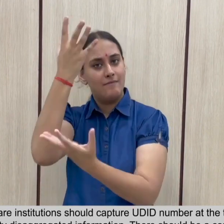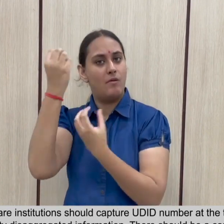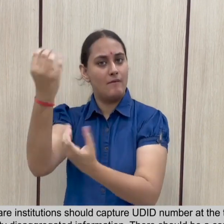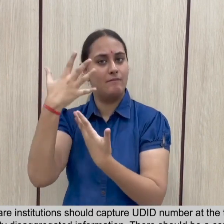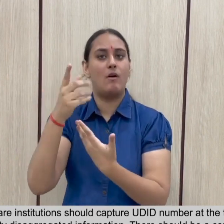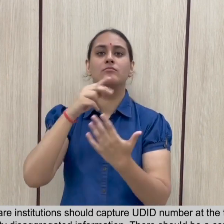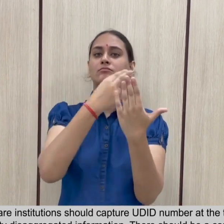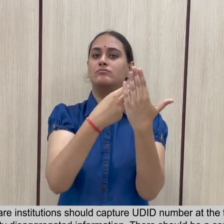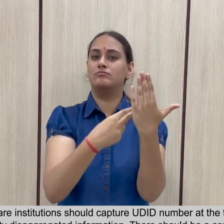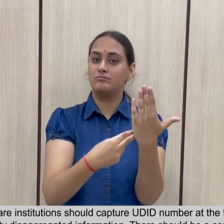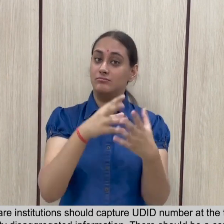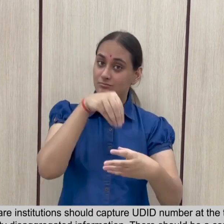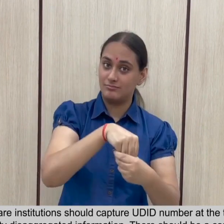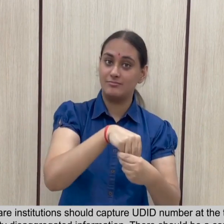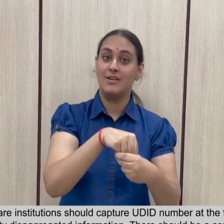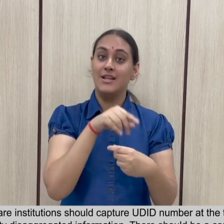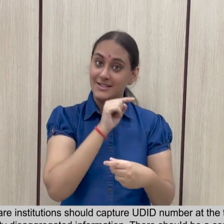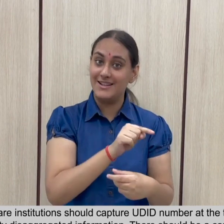disability disaggregated information.